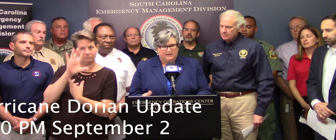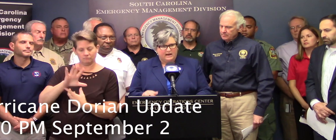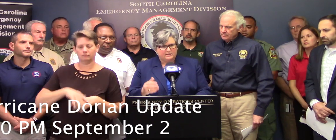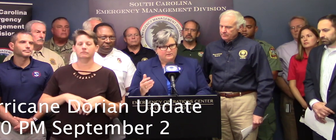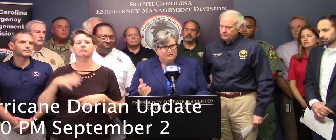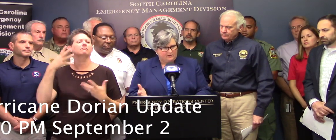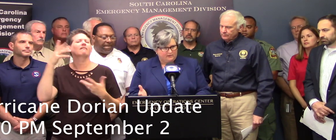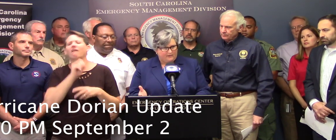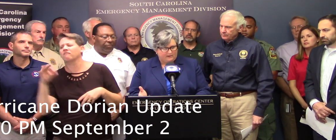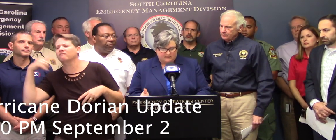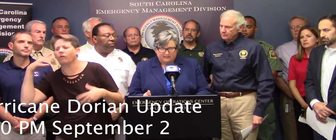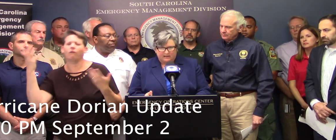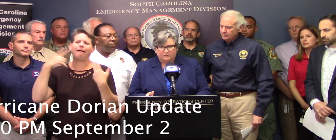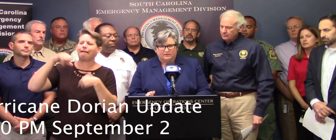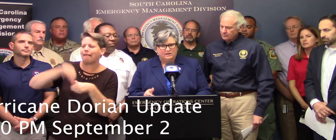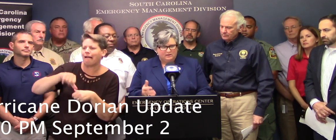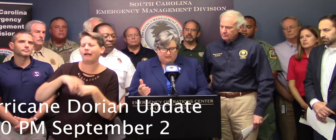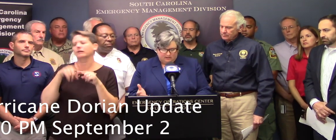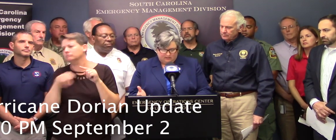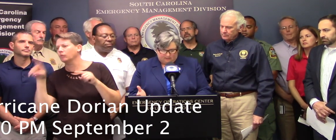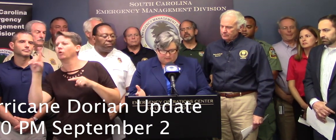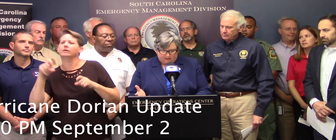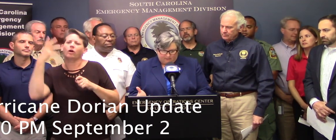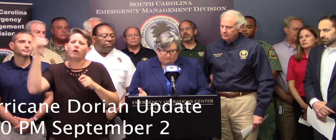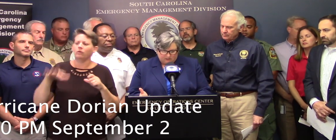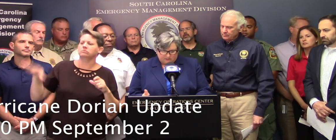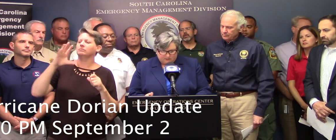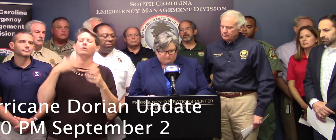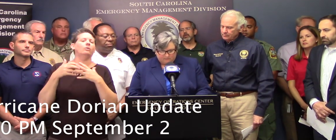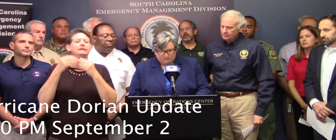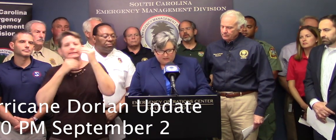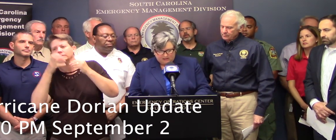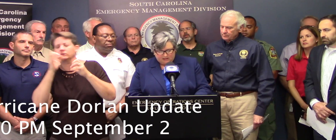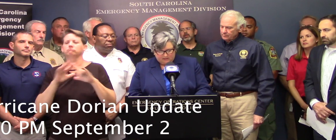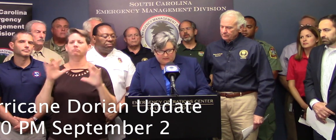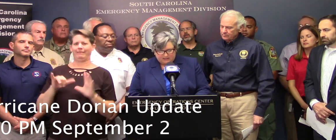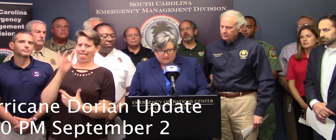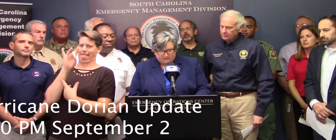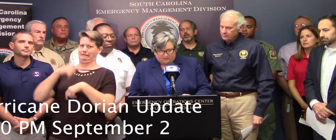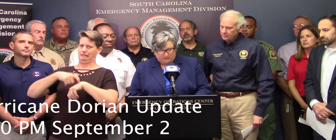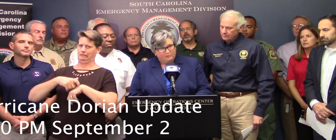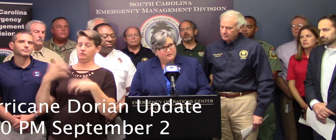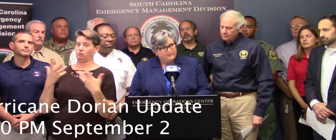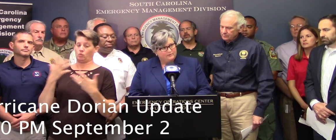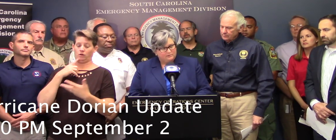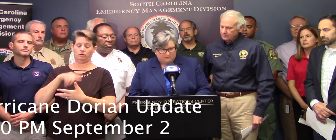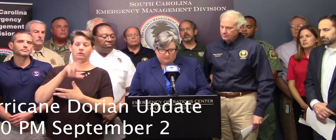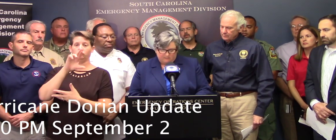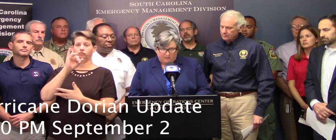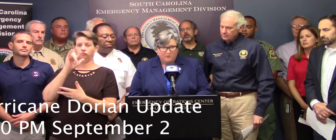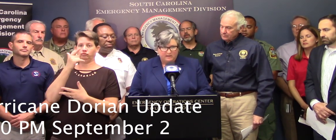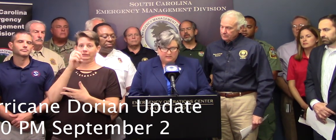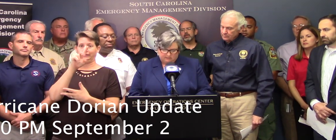get off and get gas, go to your final destination, or get refreshments. Those exits are in Ridgeville,